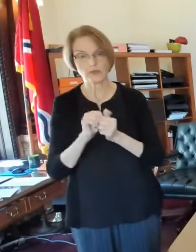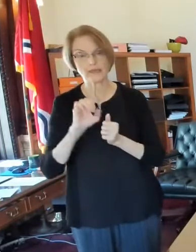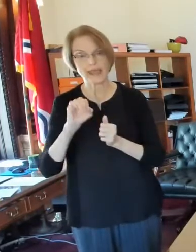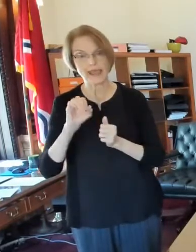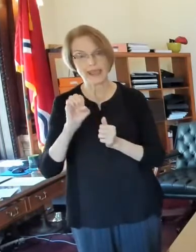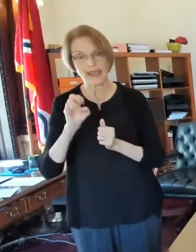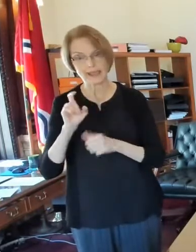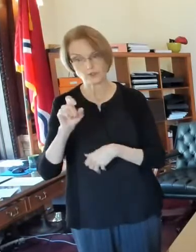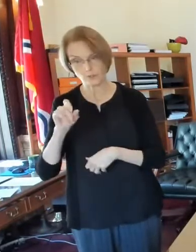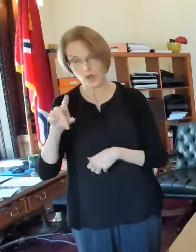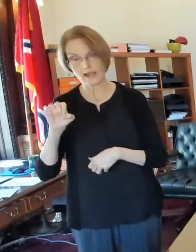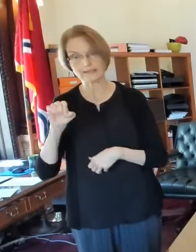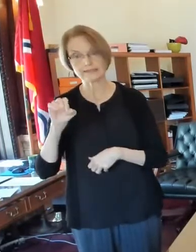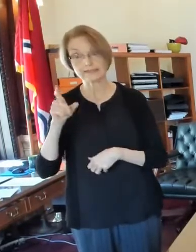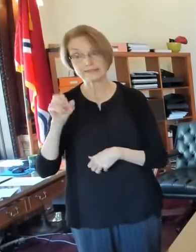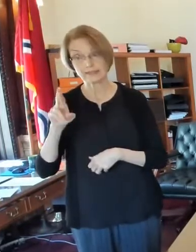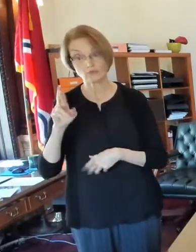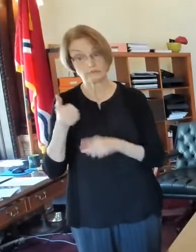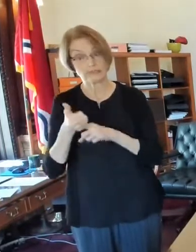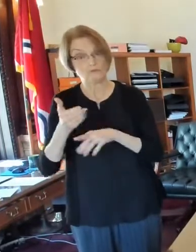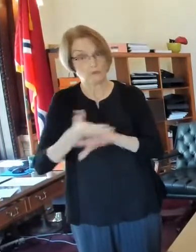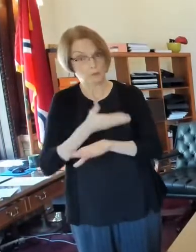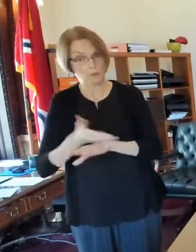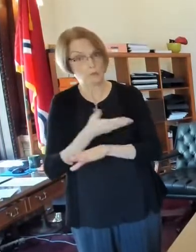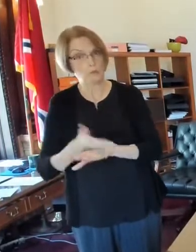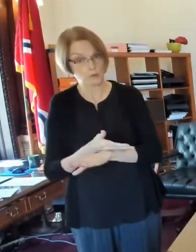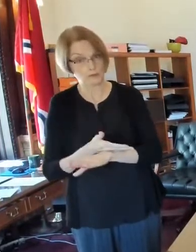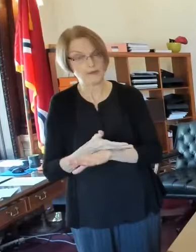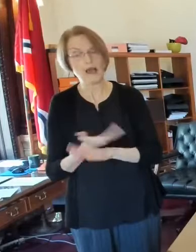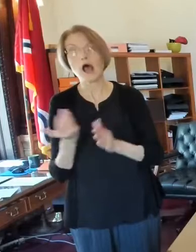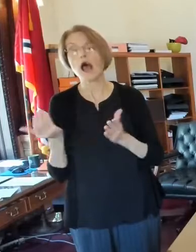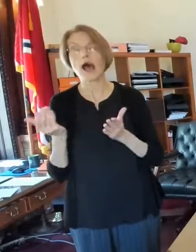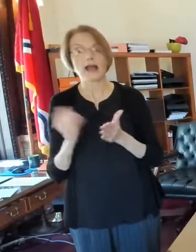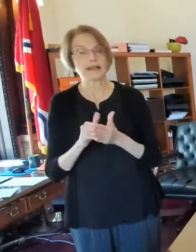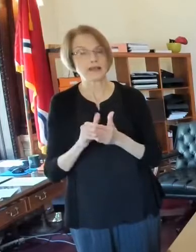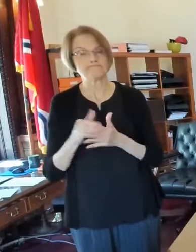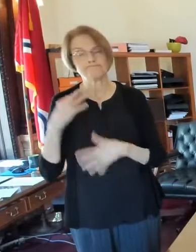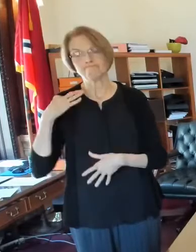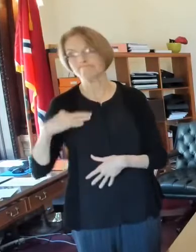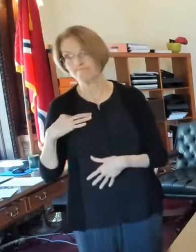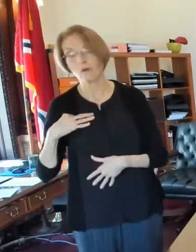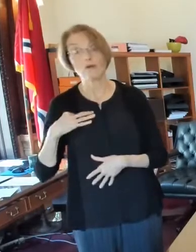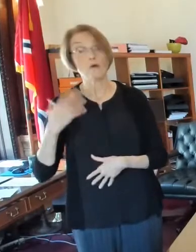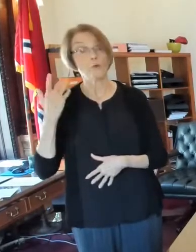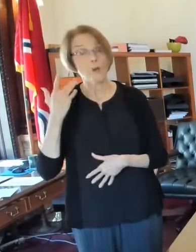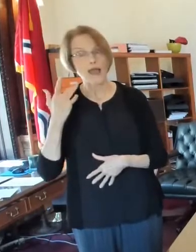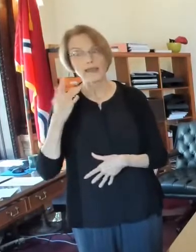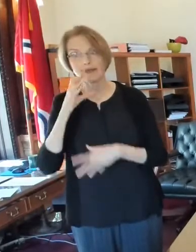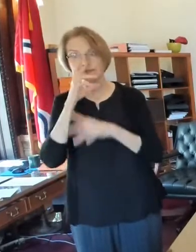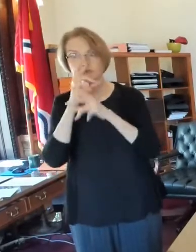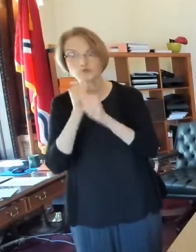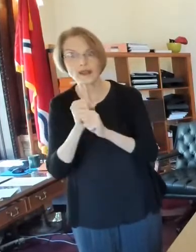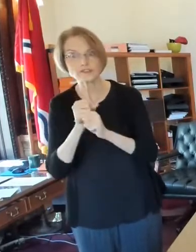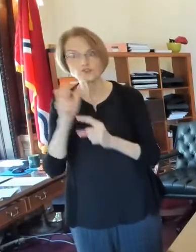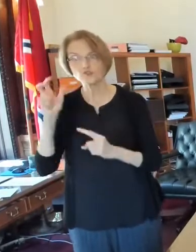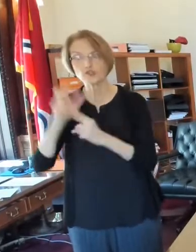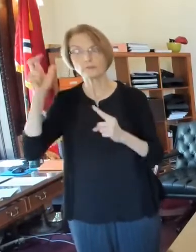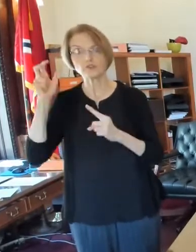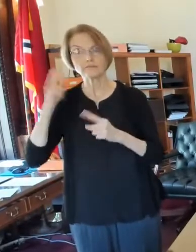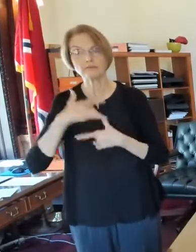that have been made to the Enterprise Center, uh, is once again attracting championship events to St. Louis.